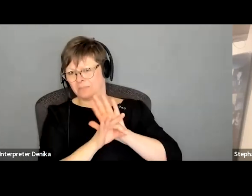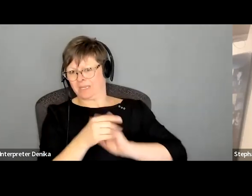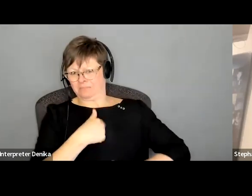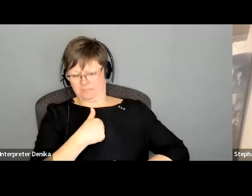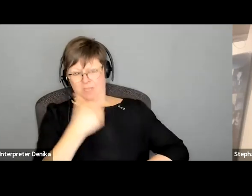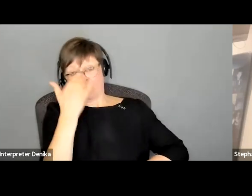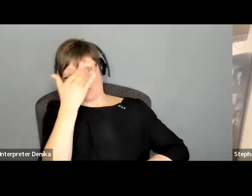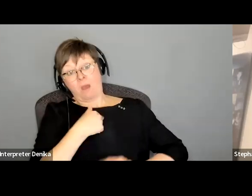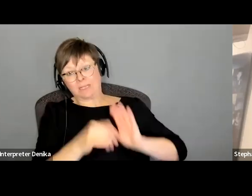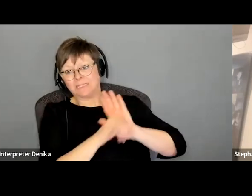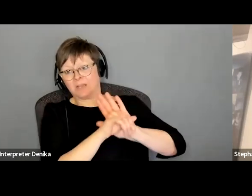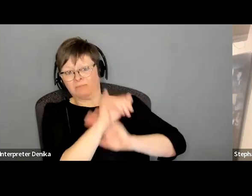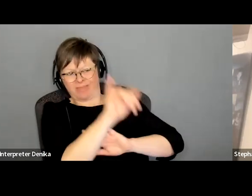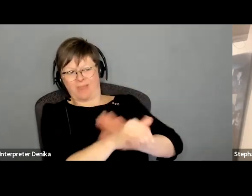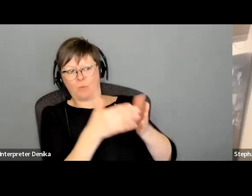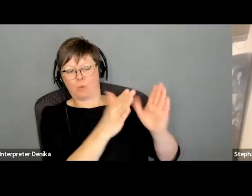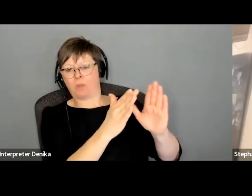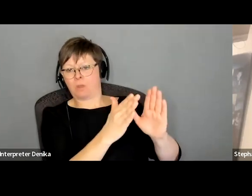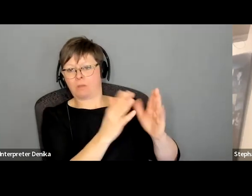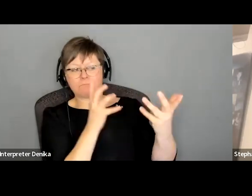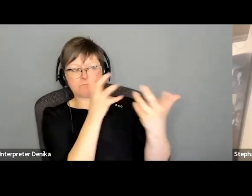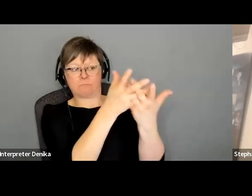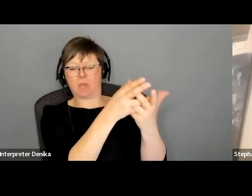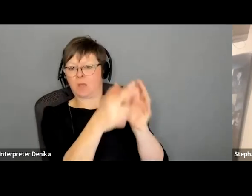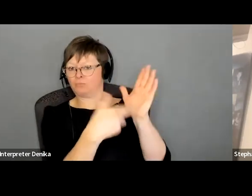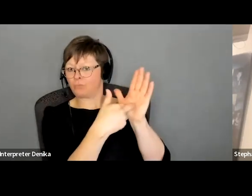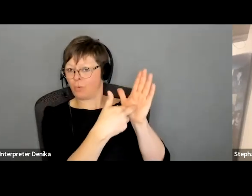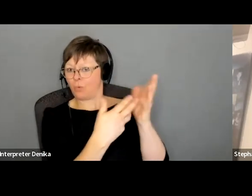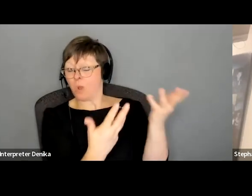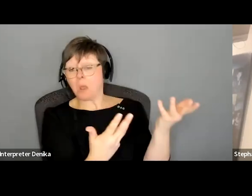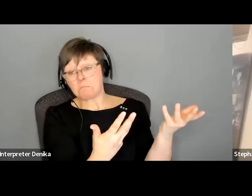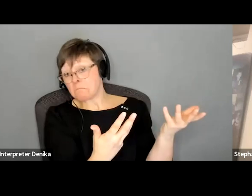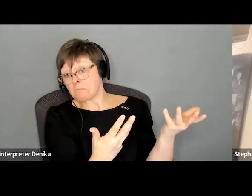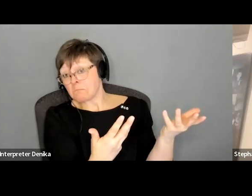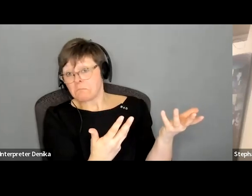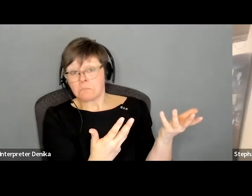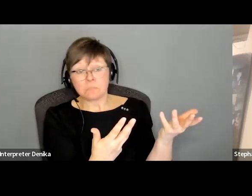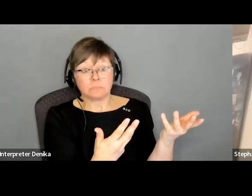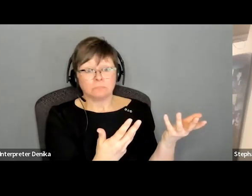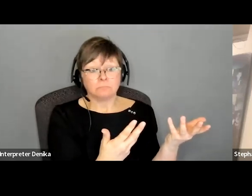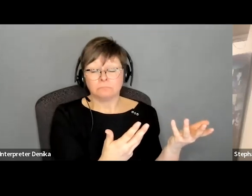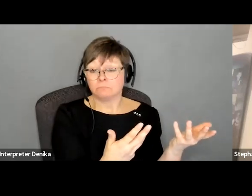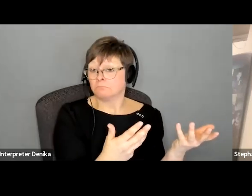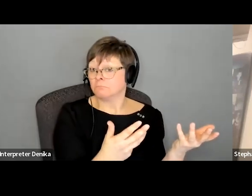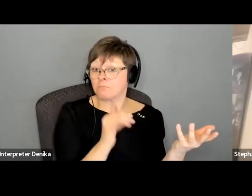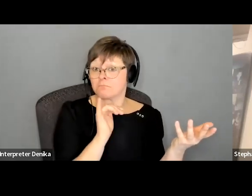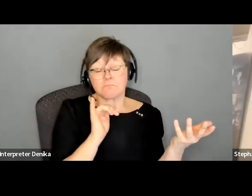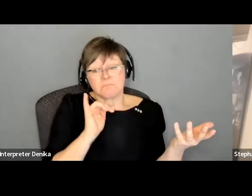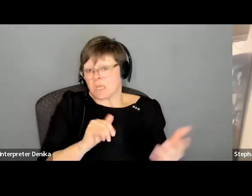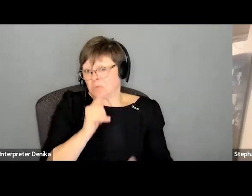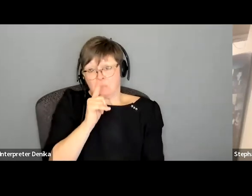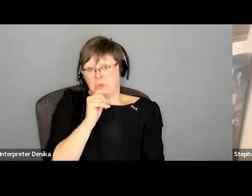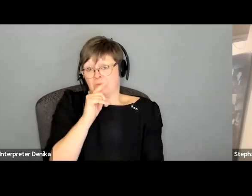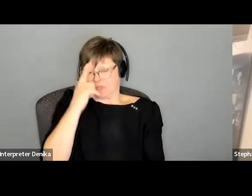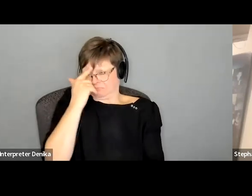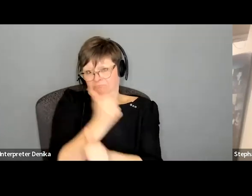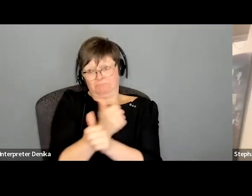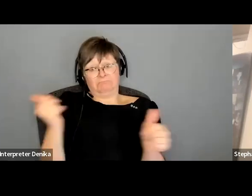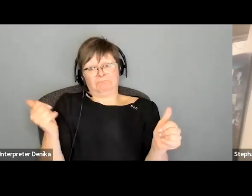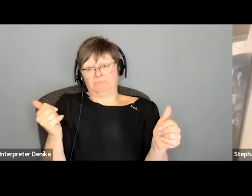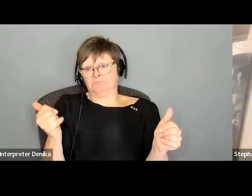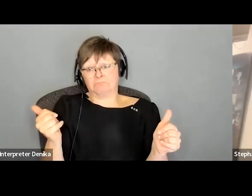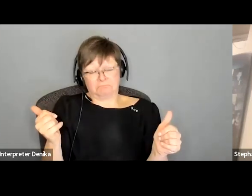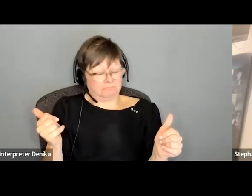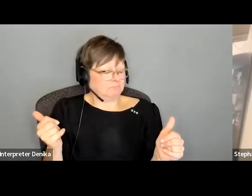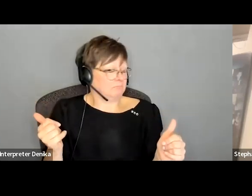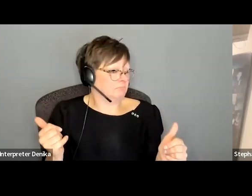do identify that way i think you know i i think that all of that is private and it's up to the individual and if they want